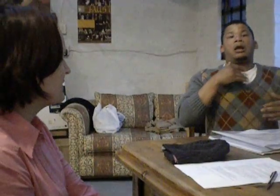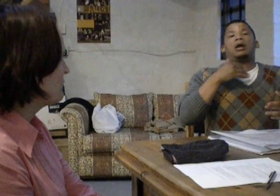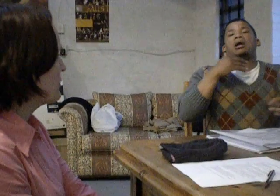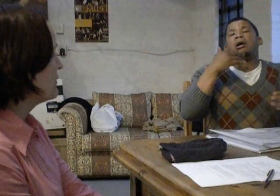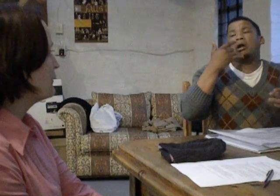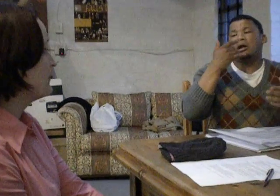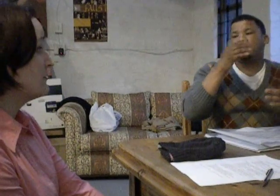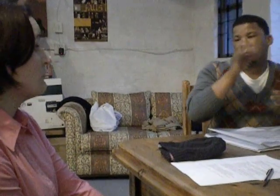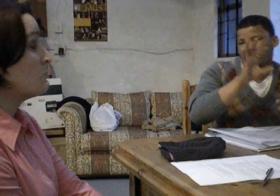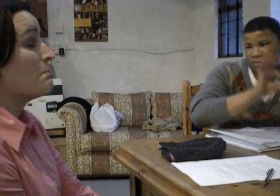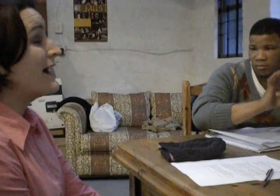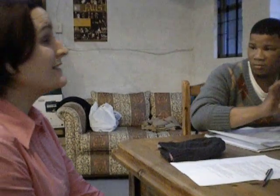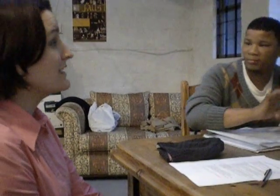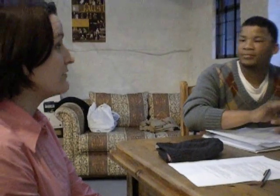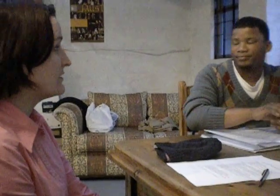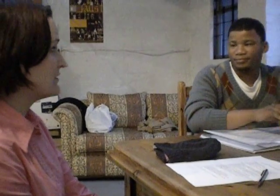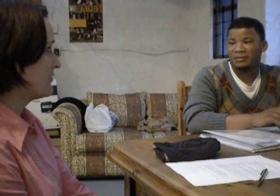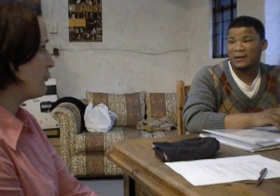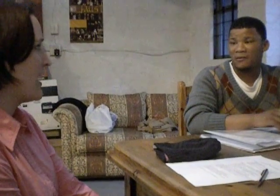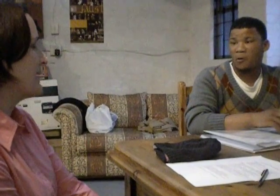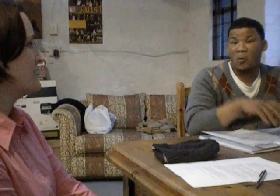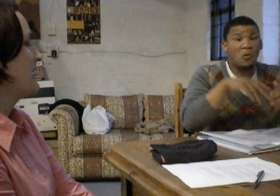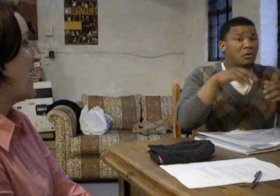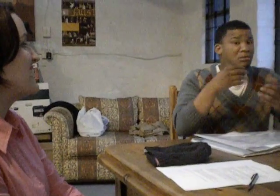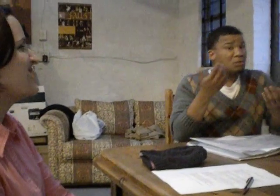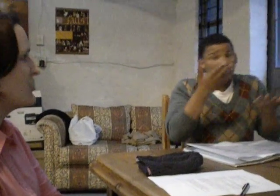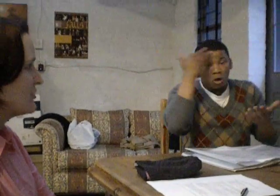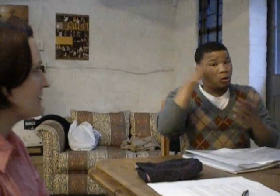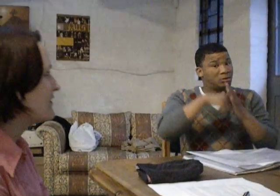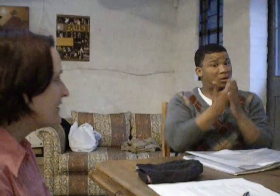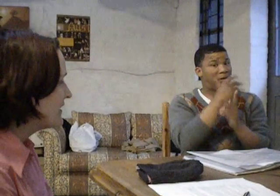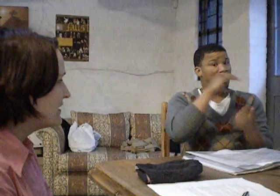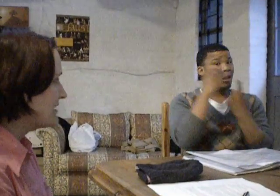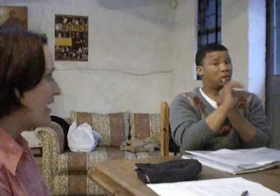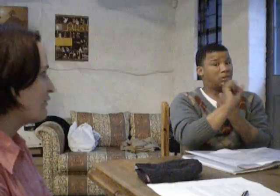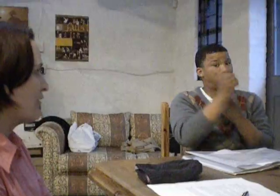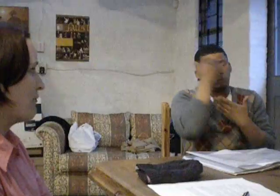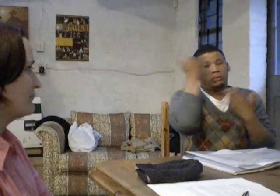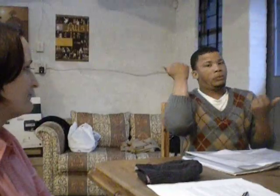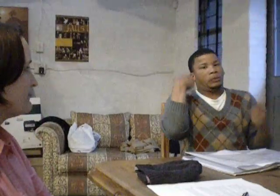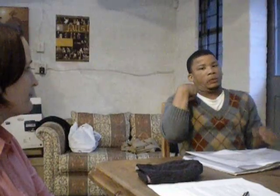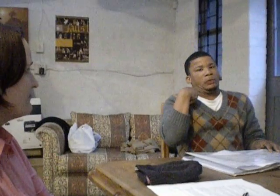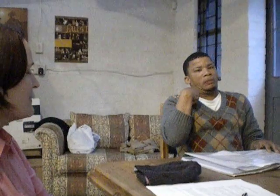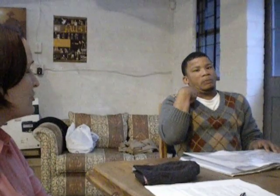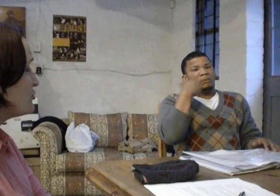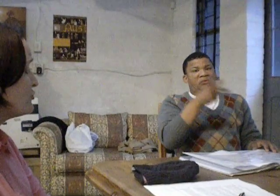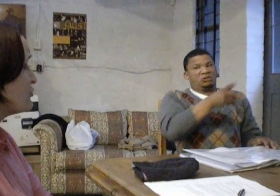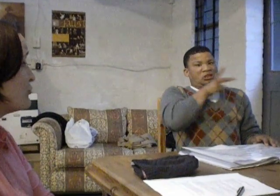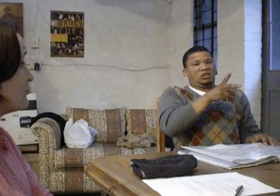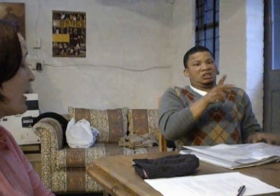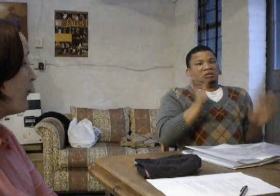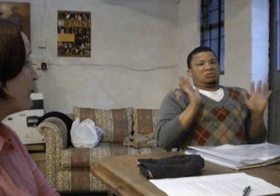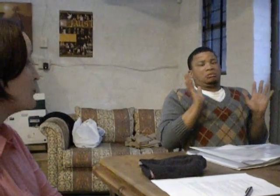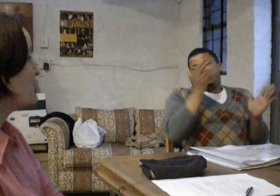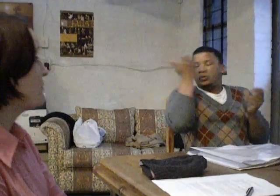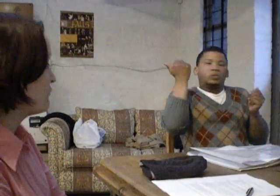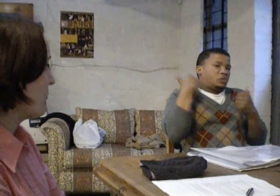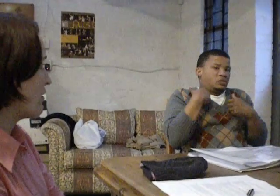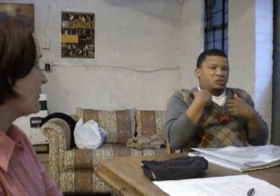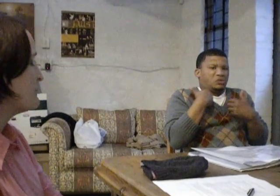might even create an addiction inside of them to do the performing arts.